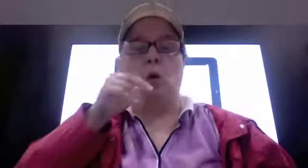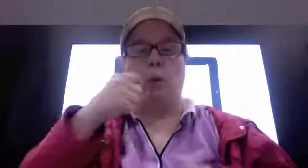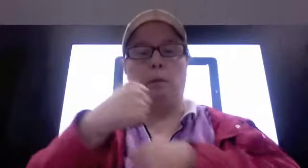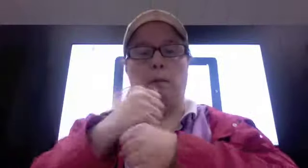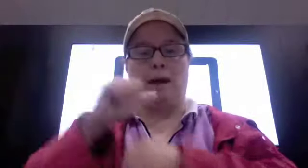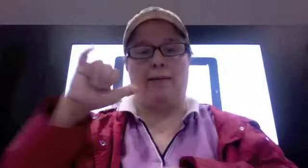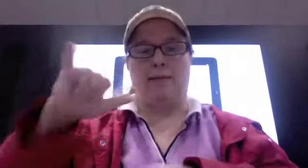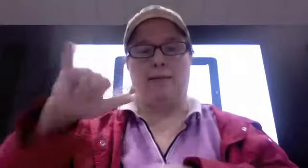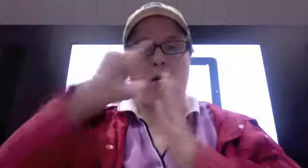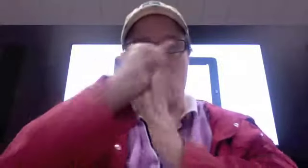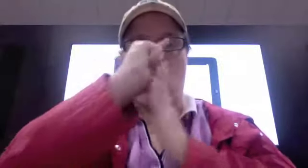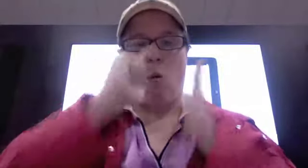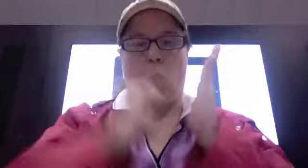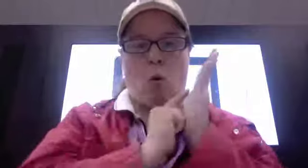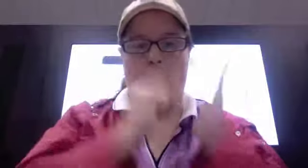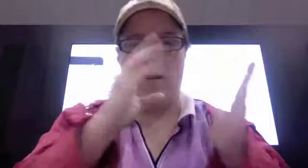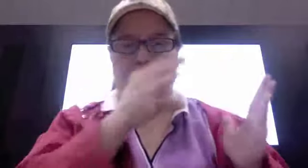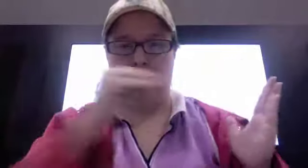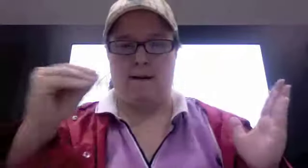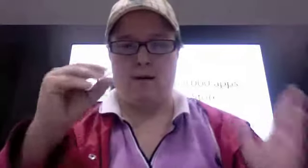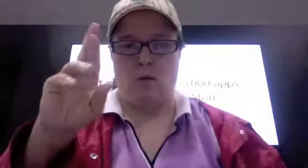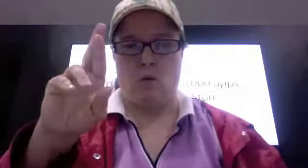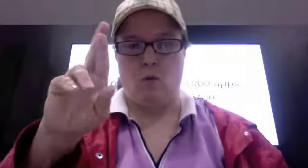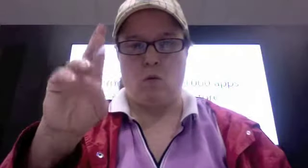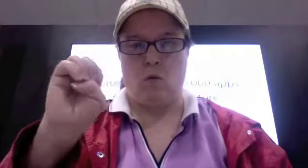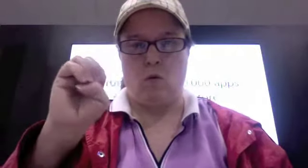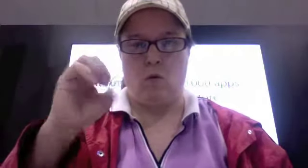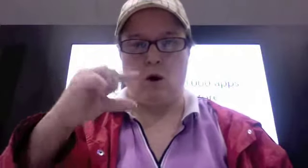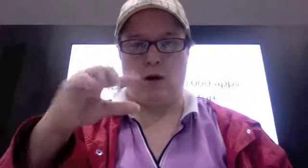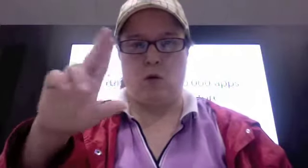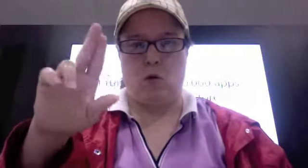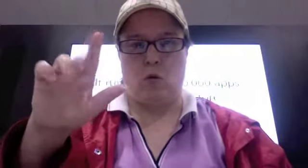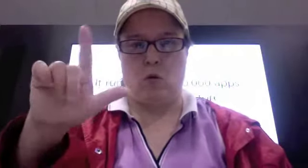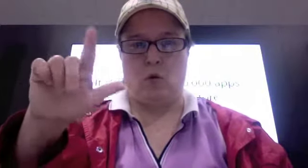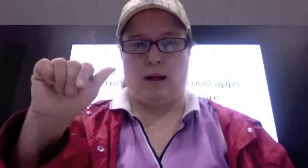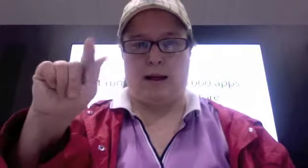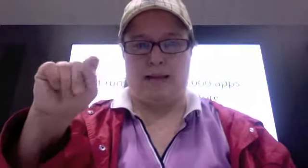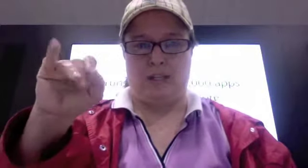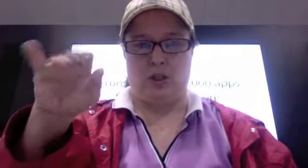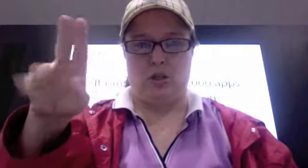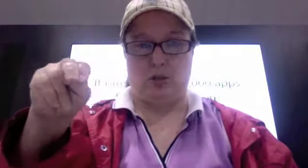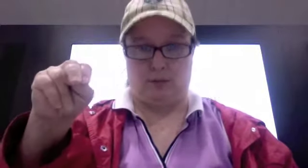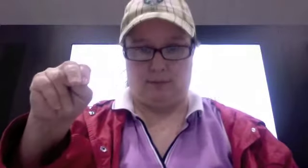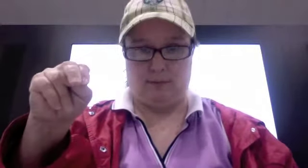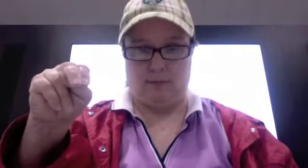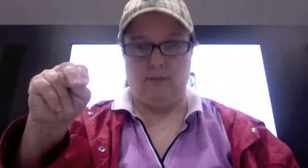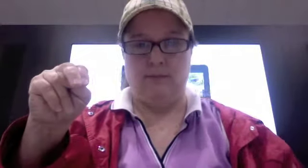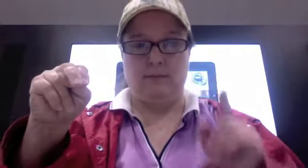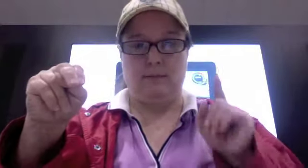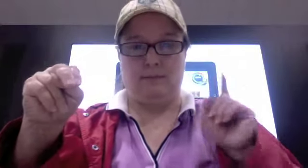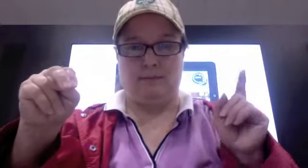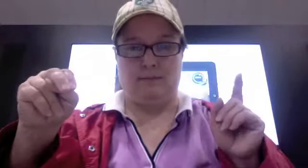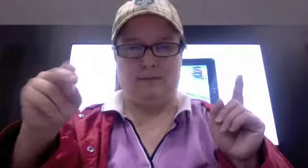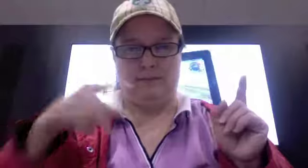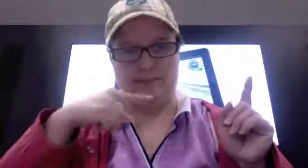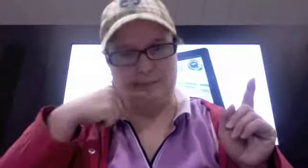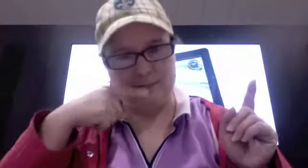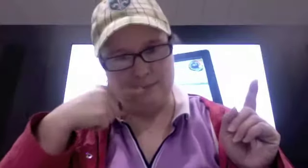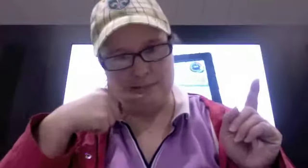some reason, he had problems with it. My brother has one. My oldest brother has one. It was just, it was fine. just,